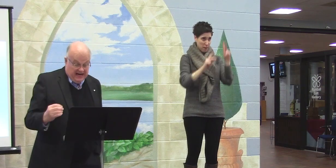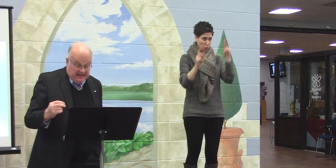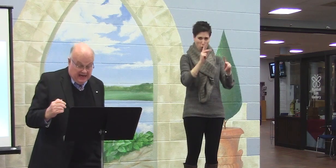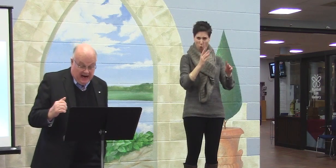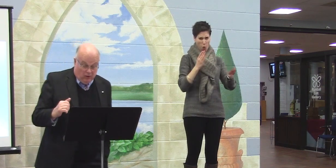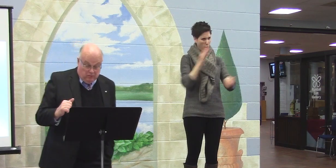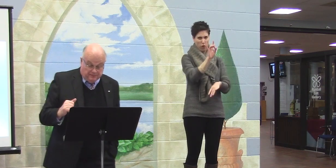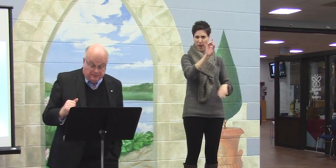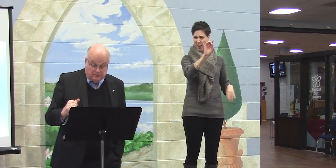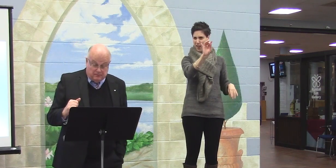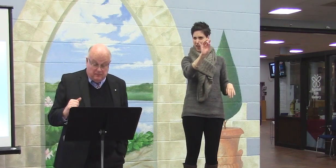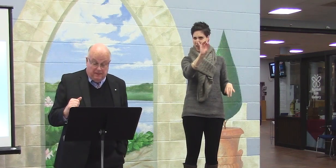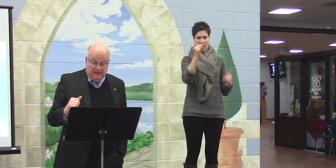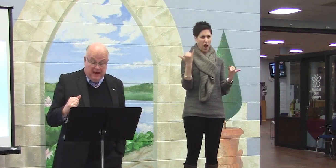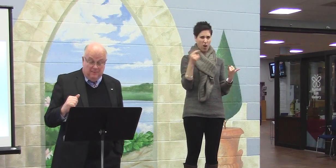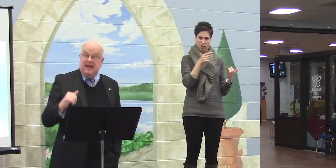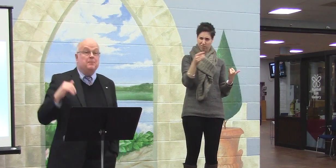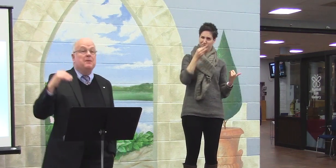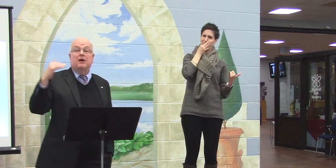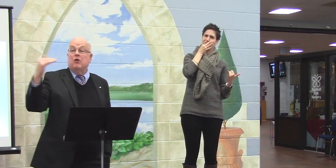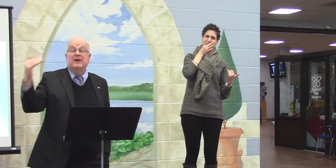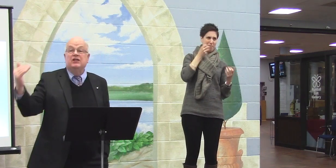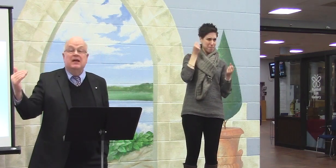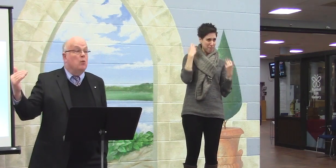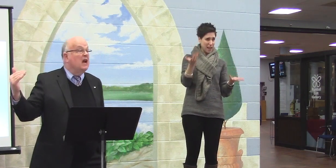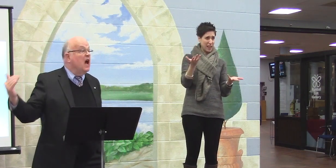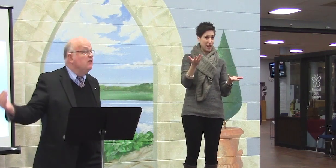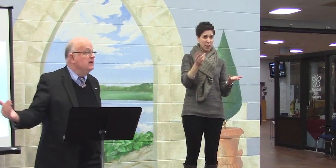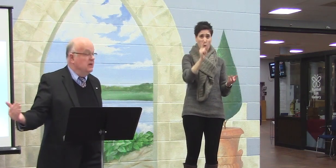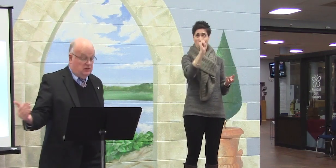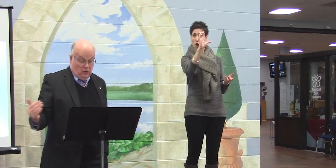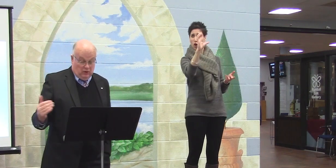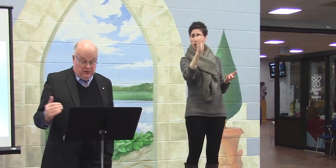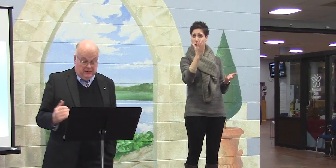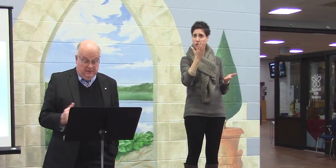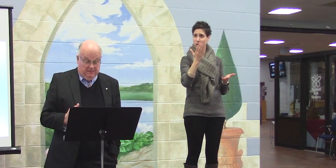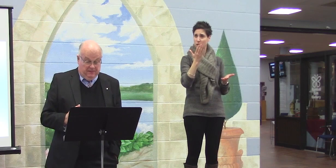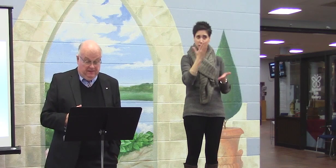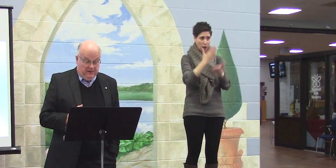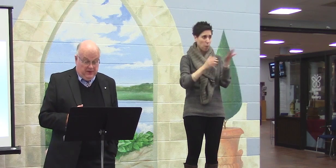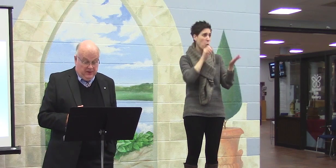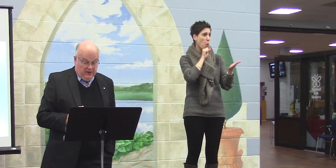beyond 80 now. And many people are reaching 100 years old.